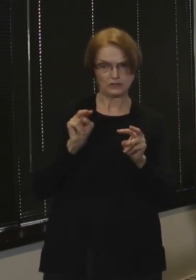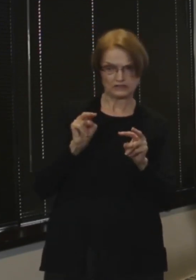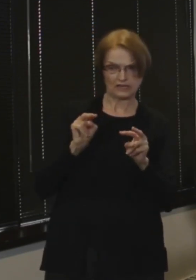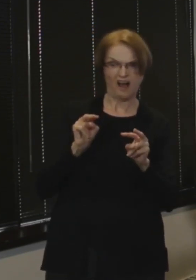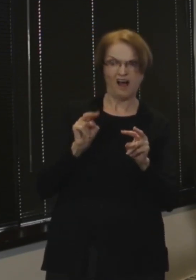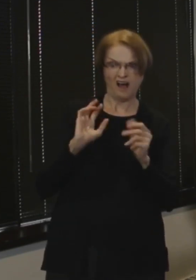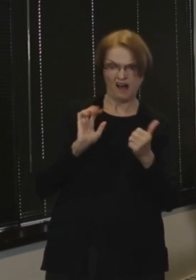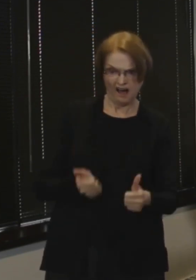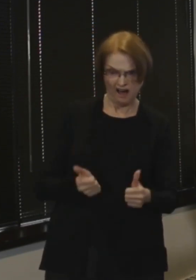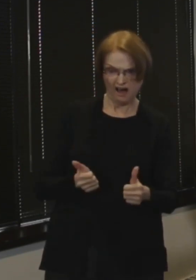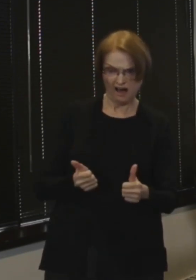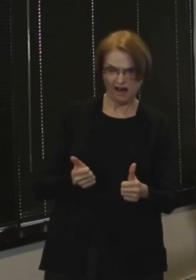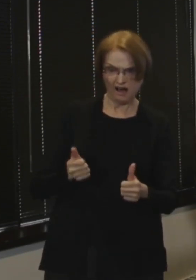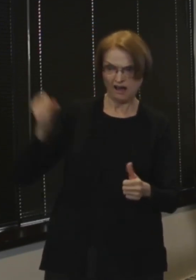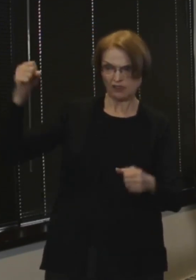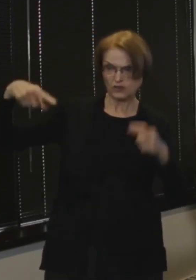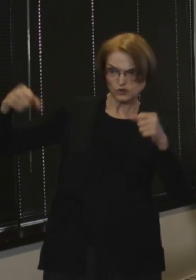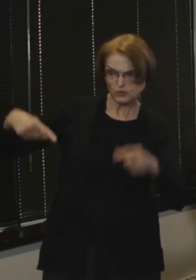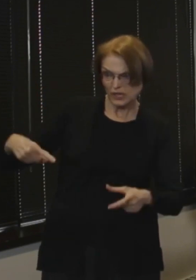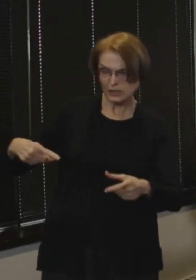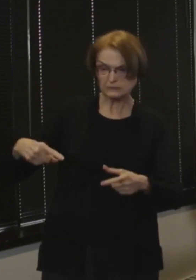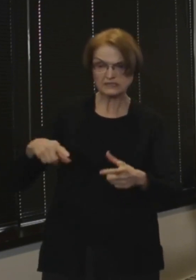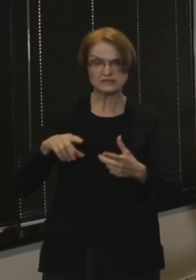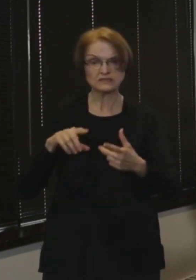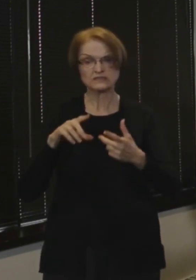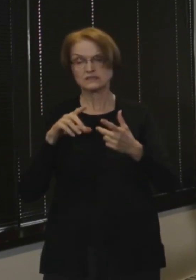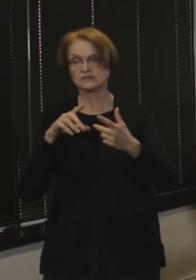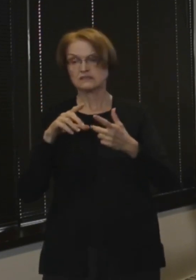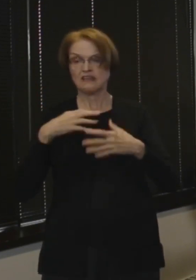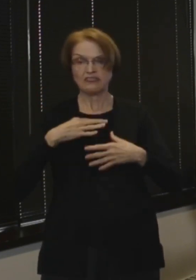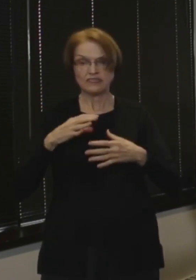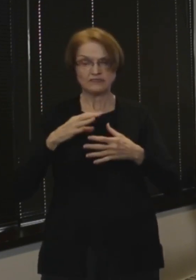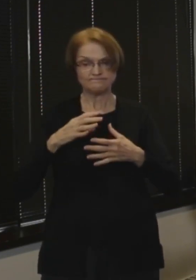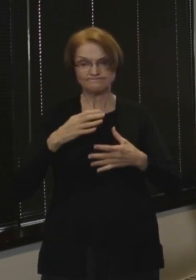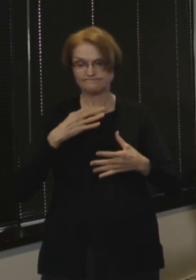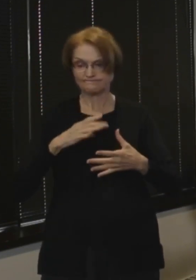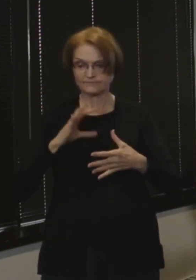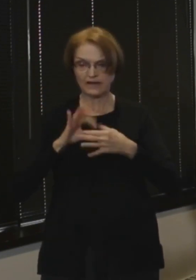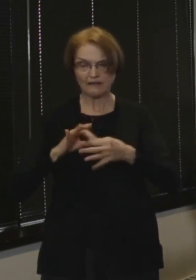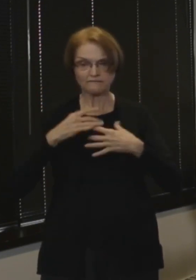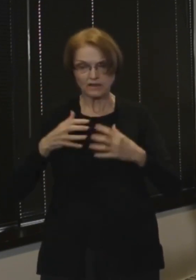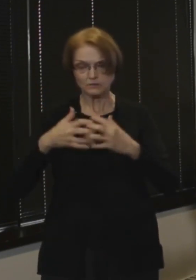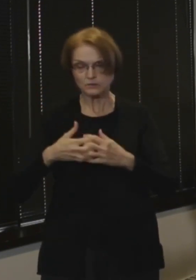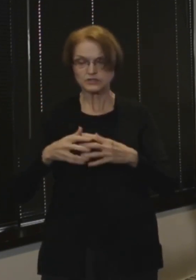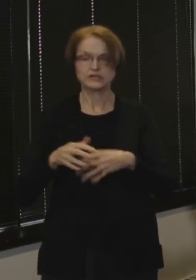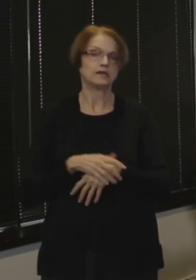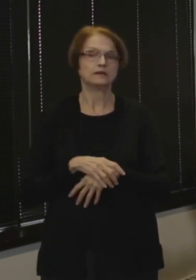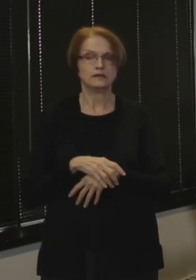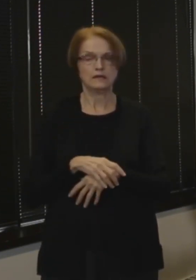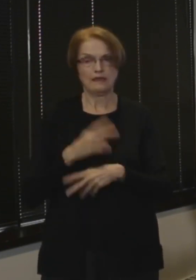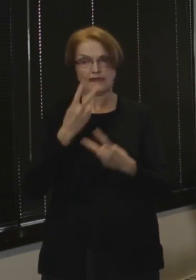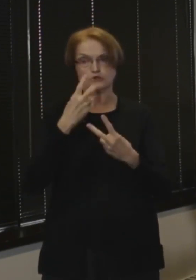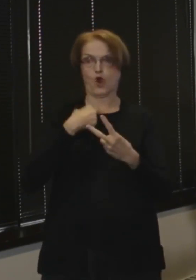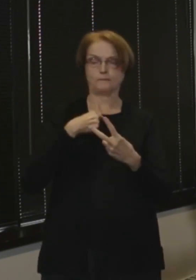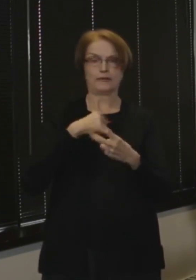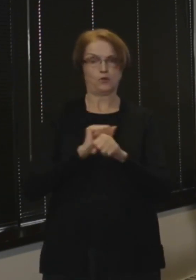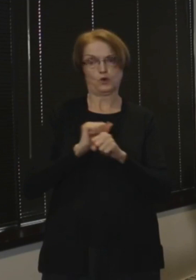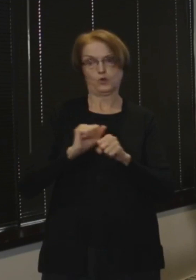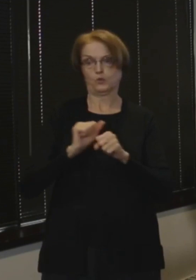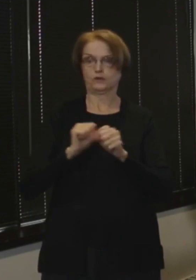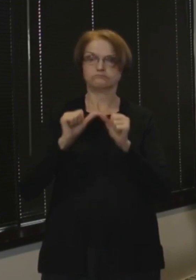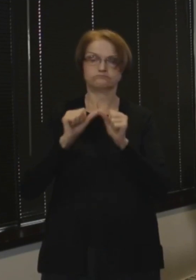They could see all the drips and pressers. They could see her on the ventilator. They could see me working diligently non-stop in her room.